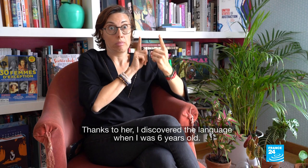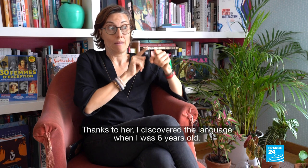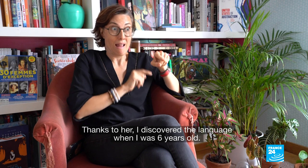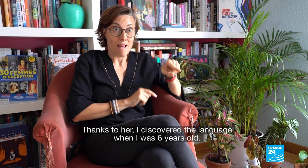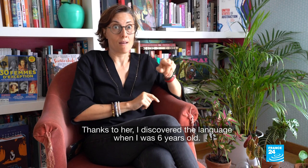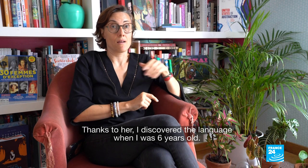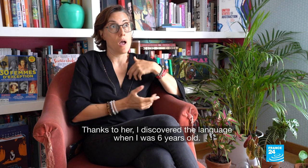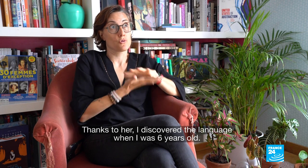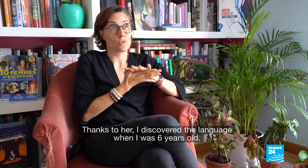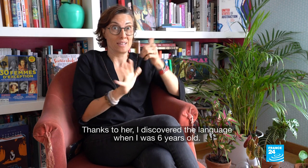It's so